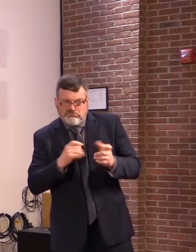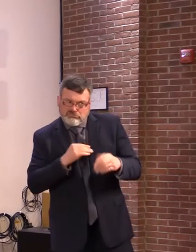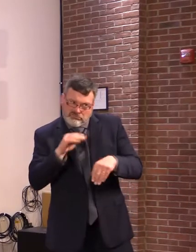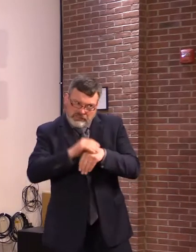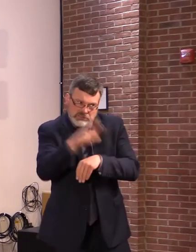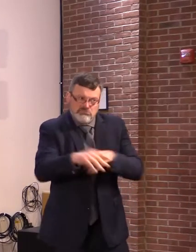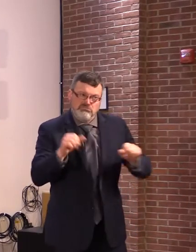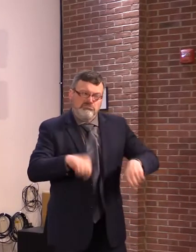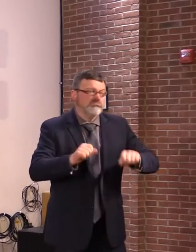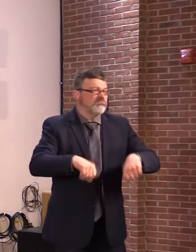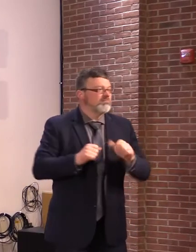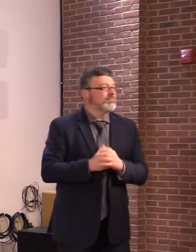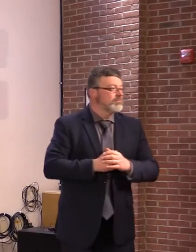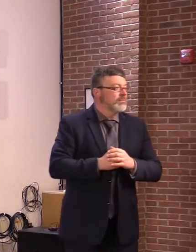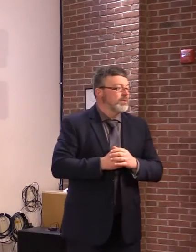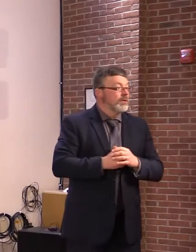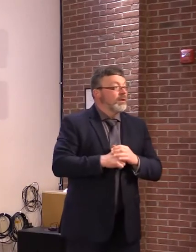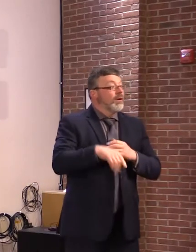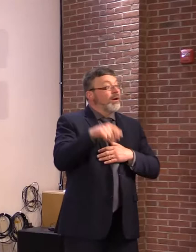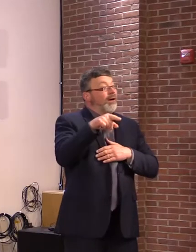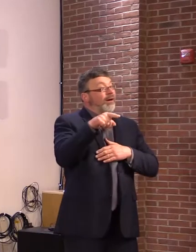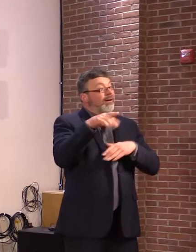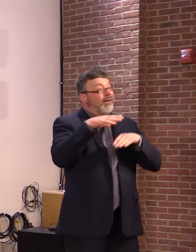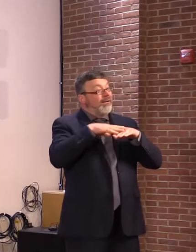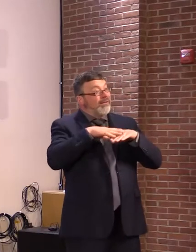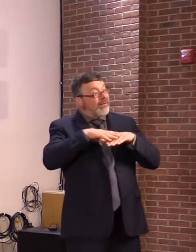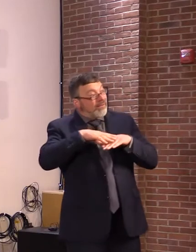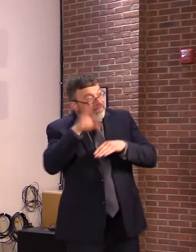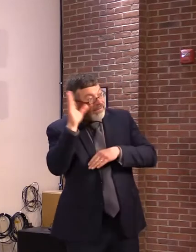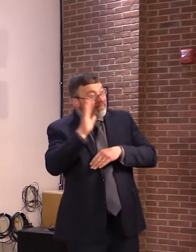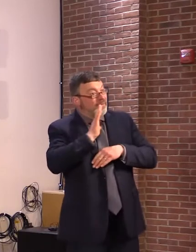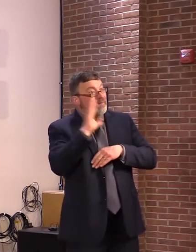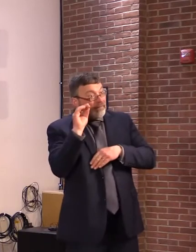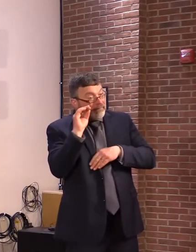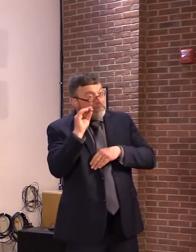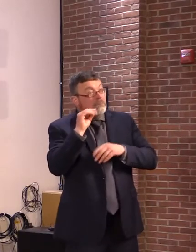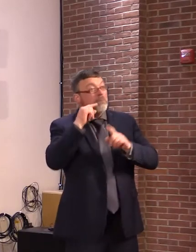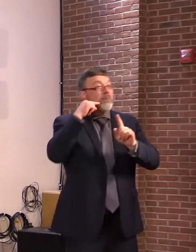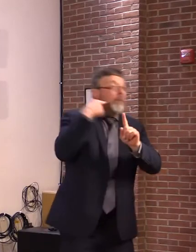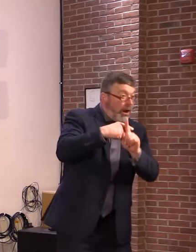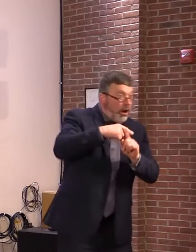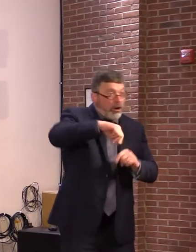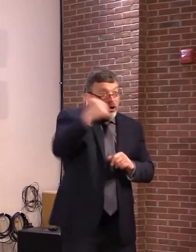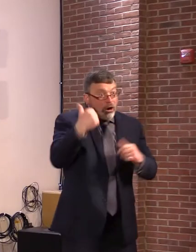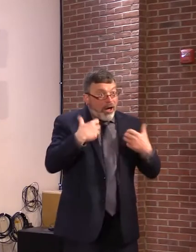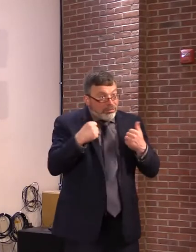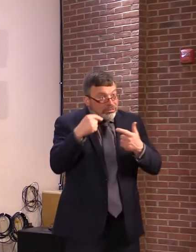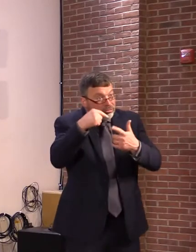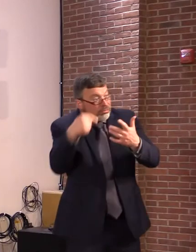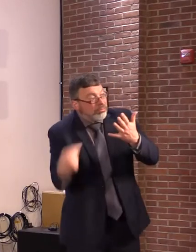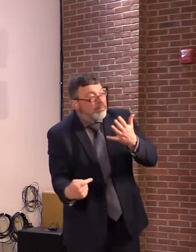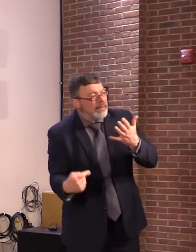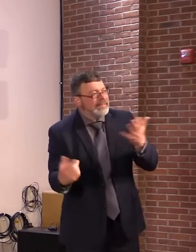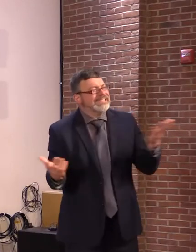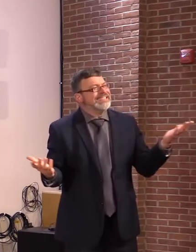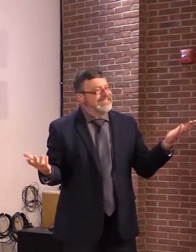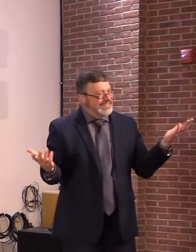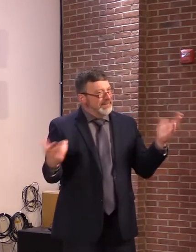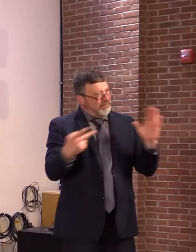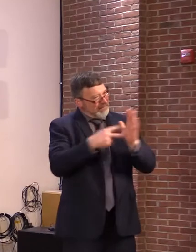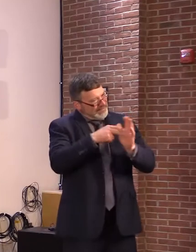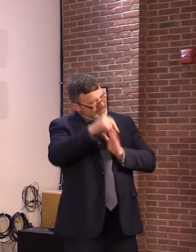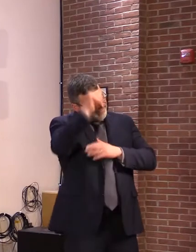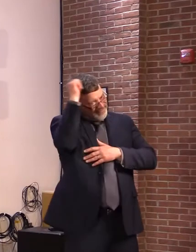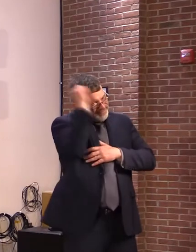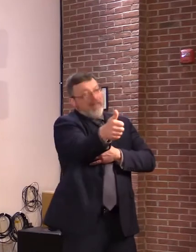person or have underlying health conditions, you are still at higher risk. If